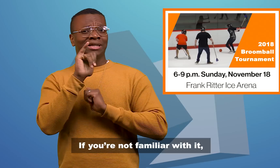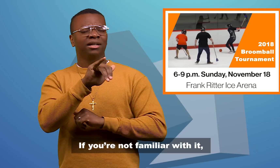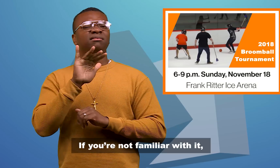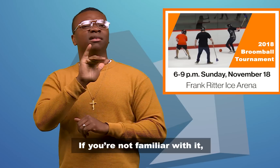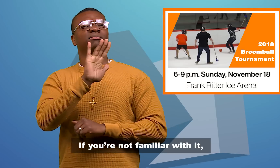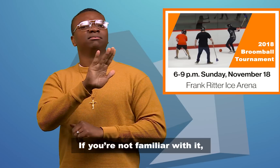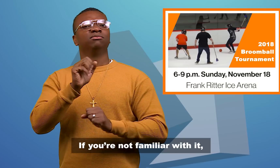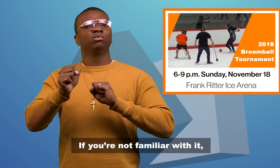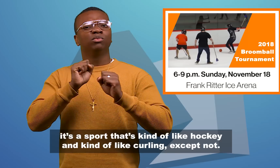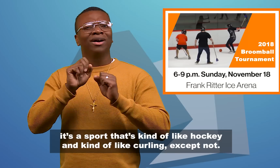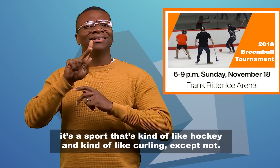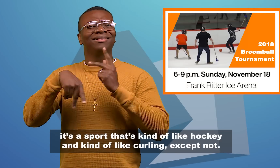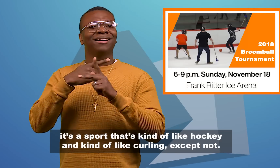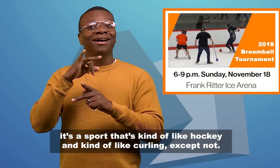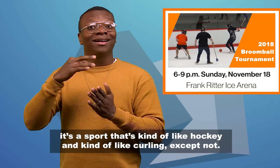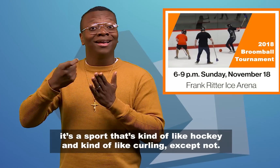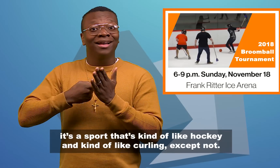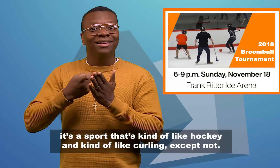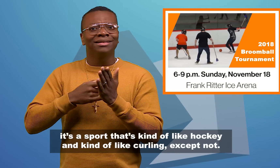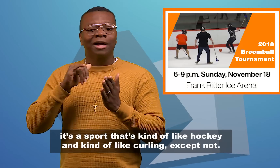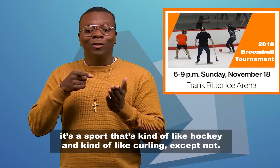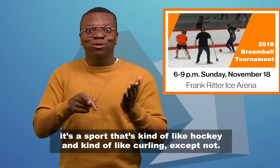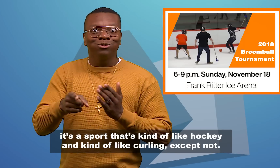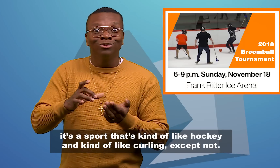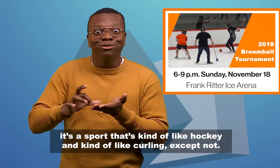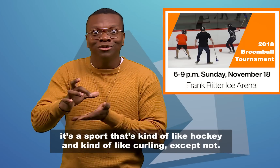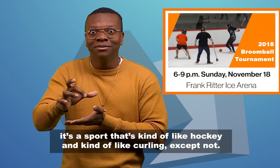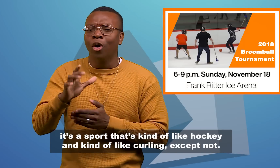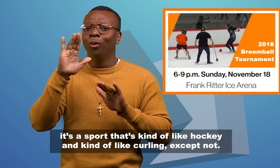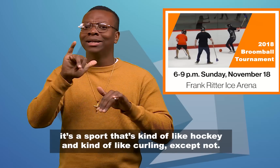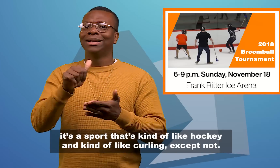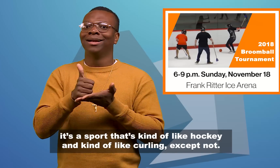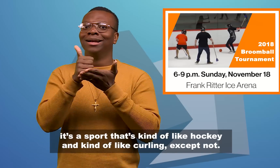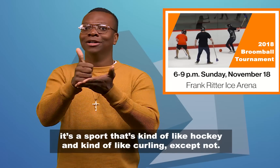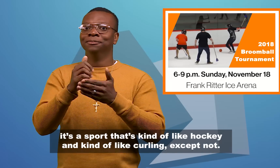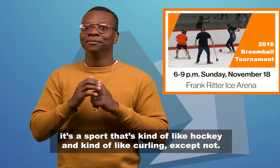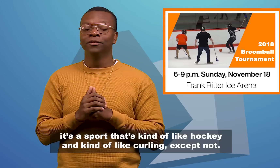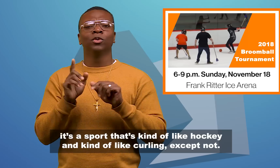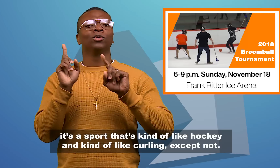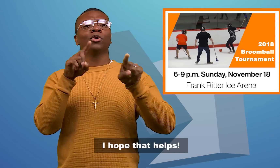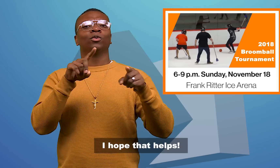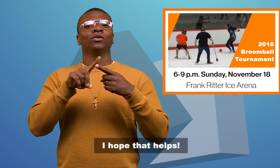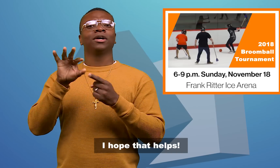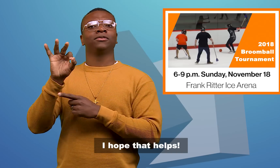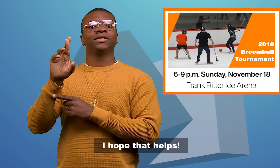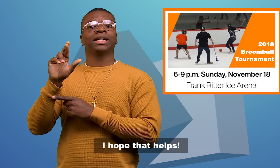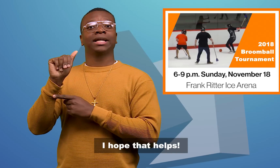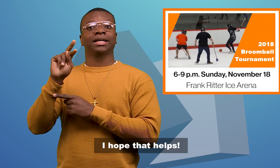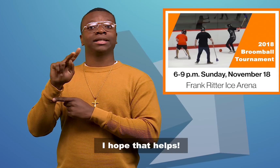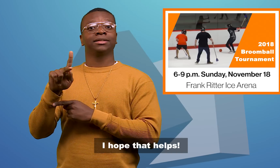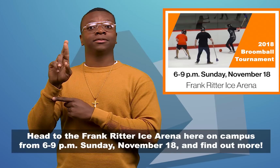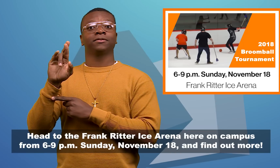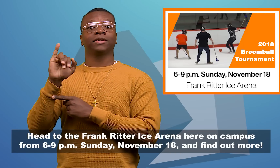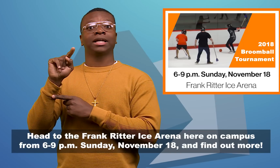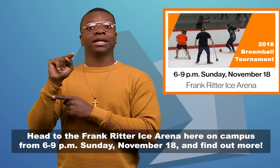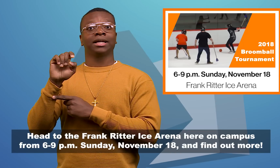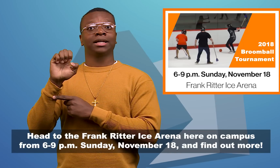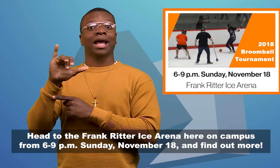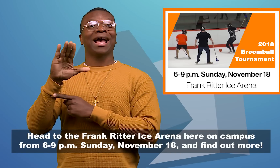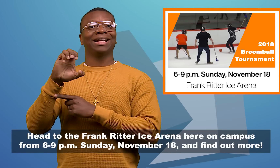you're not familiar with it, it's a sport that's kind of like hockey and kind of like curling, except not. I hope that helps. Head to the Frank Ritter Ice